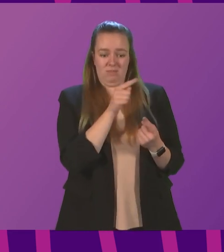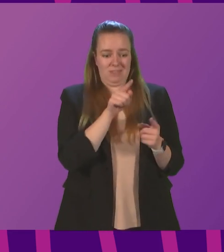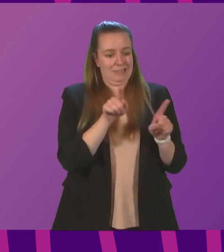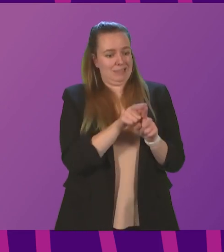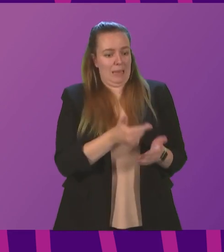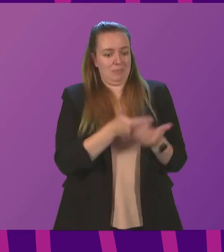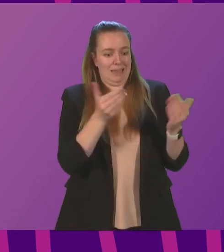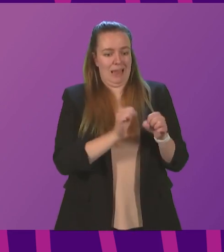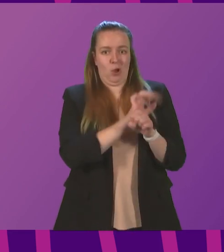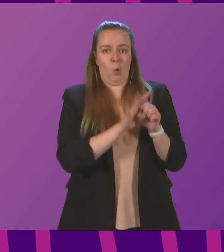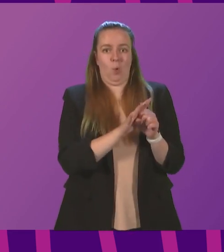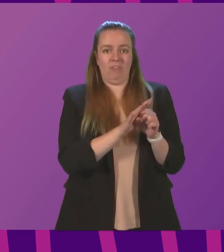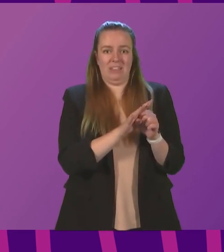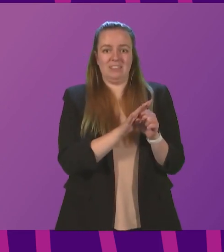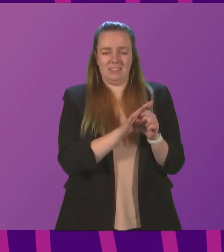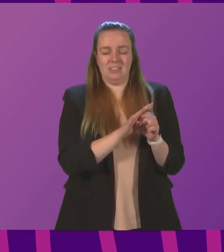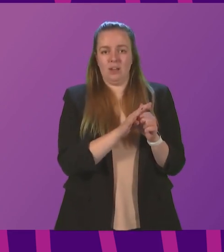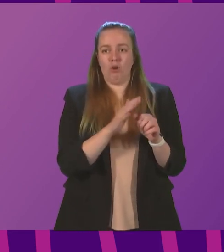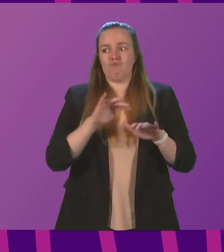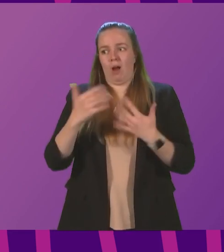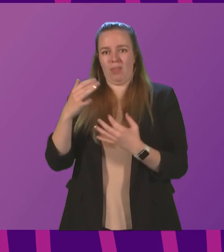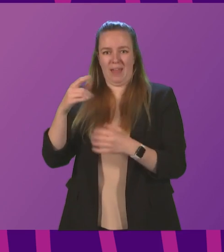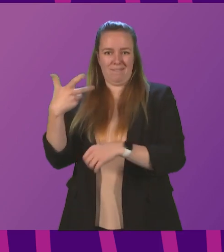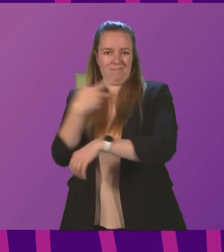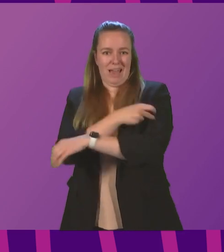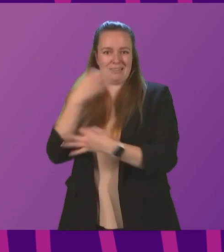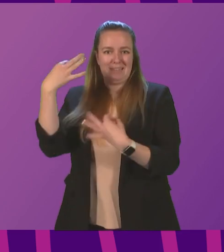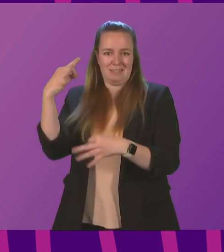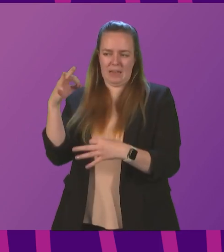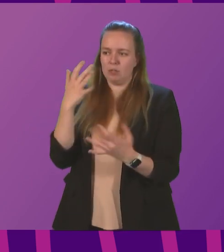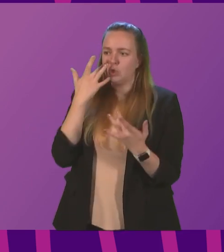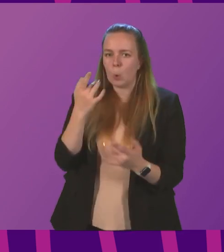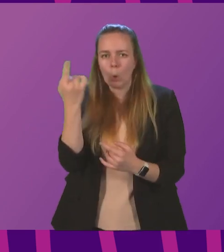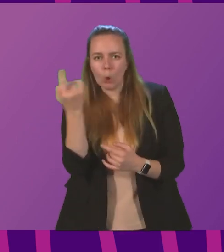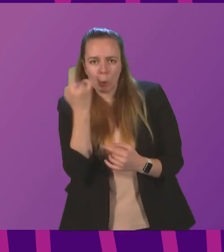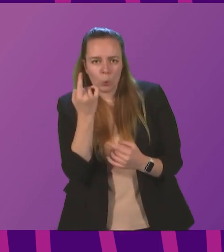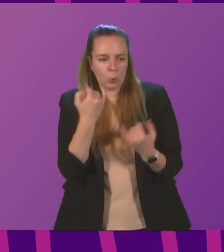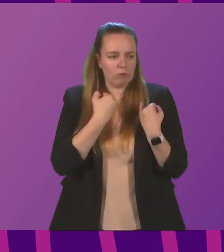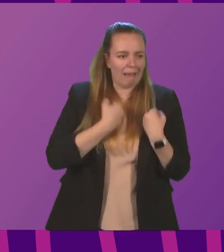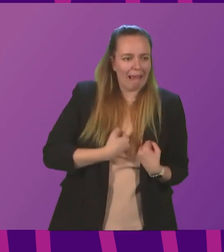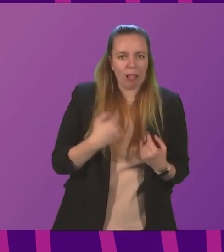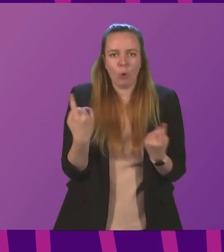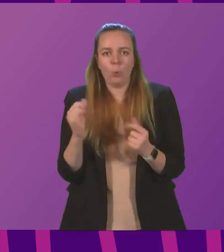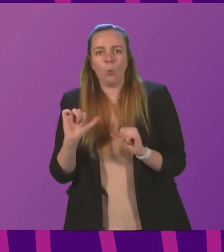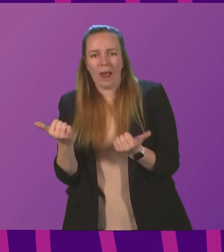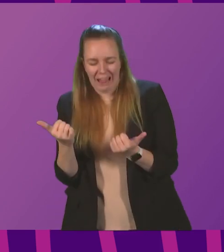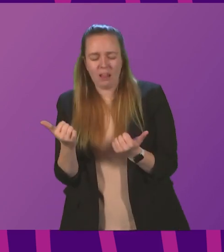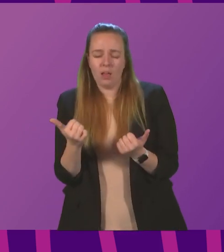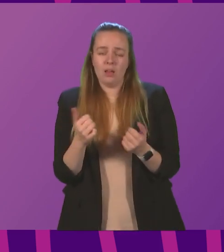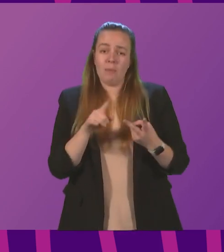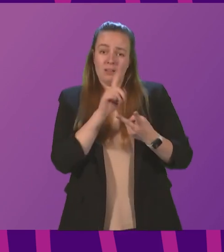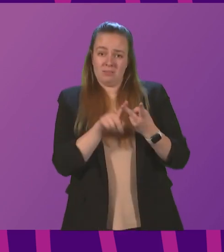your COVID status rather than your vaccine status, which helps venues ascertain who is sick and who is well. Secondly, perhaps most